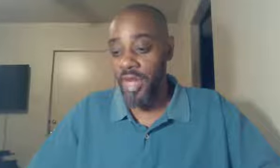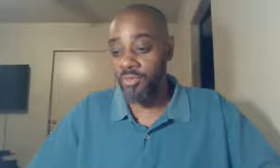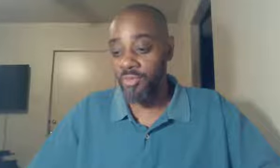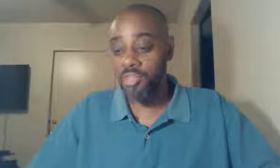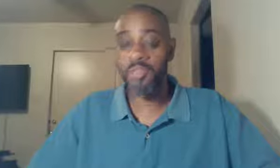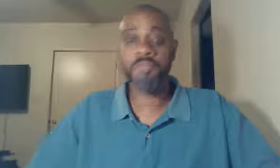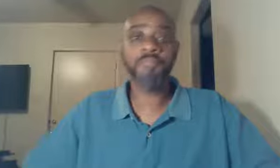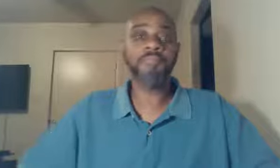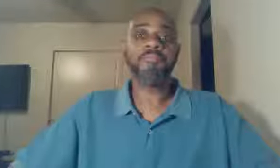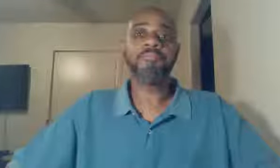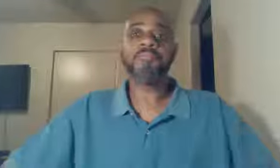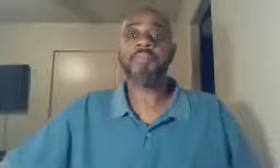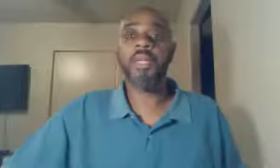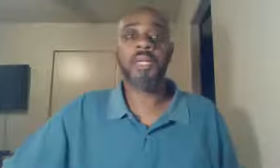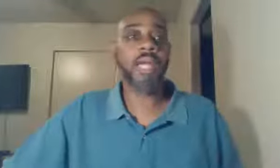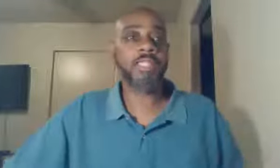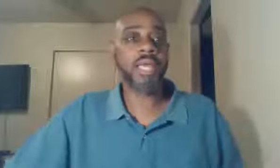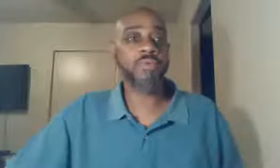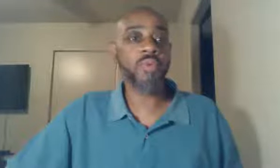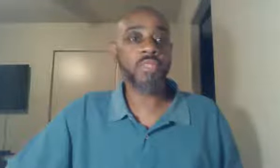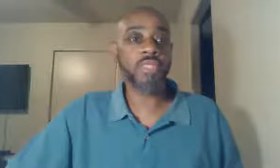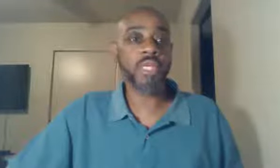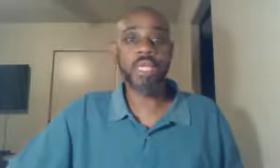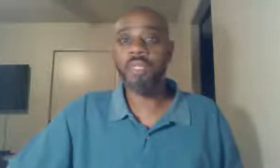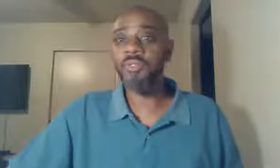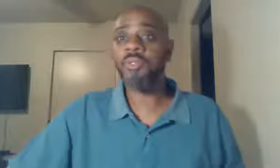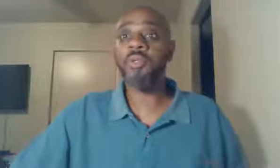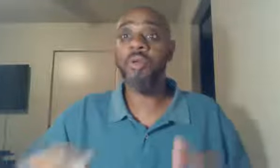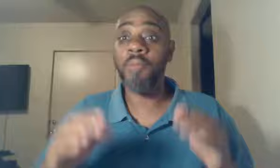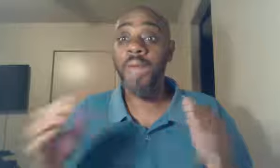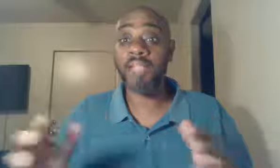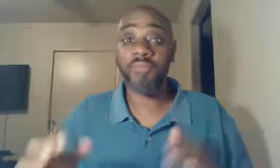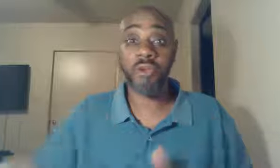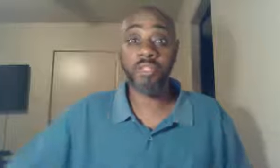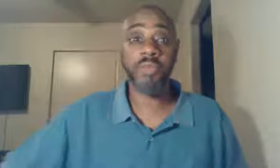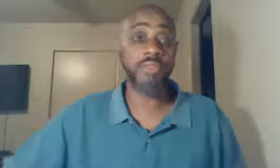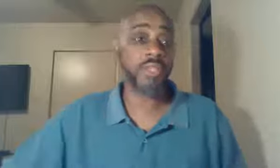out to you. I'm glad to have you with us again going back to 1 Corinthians.